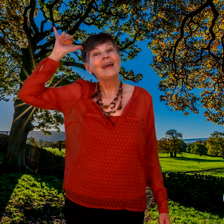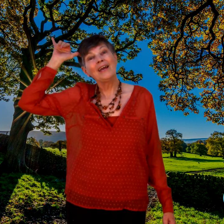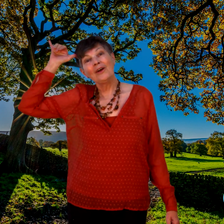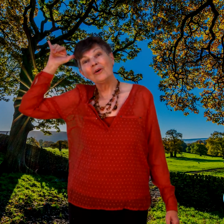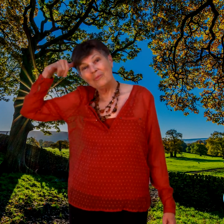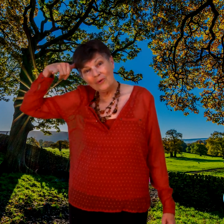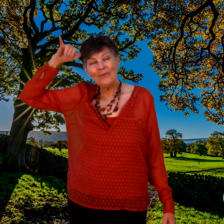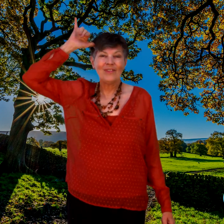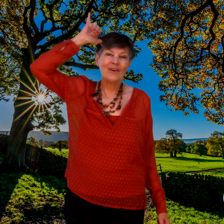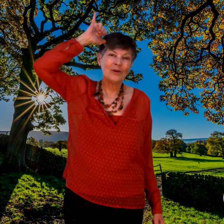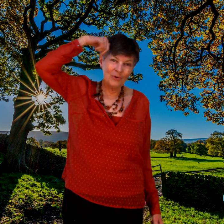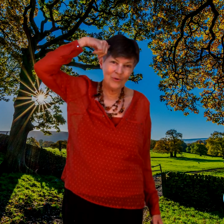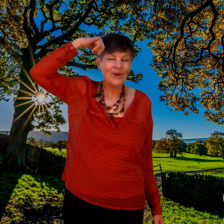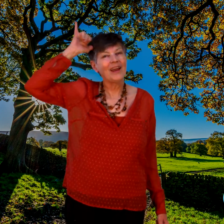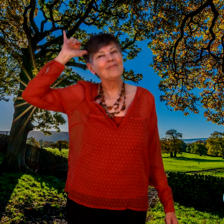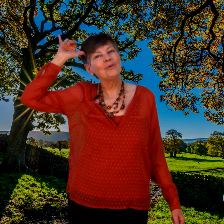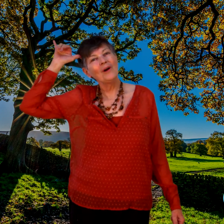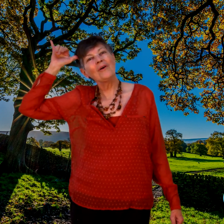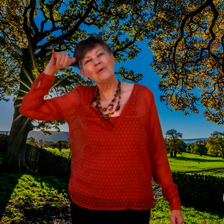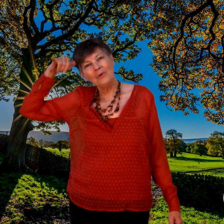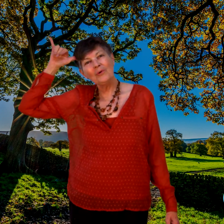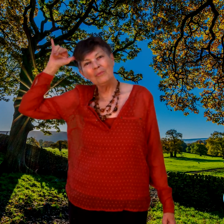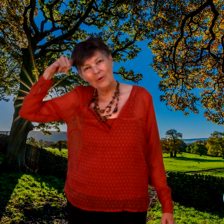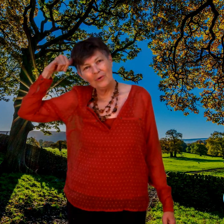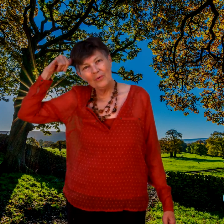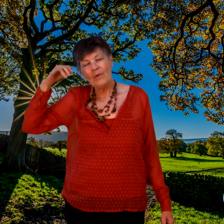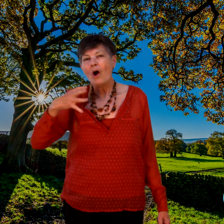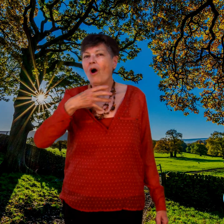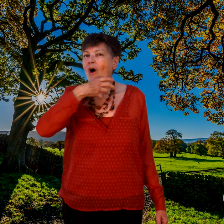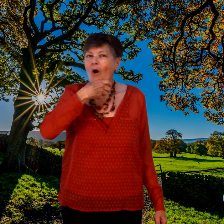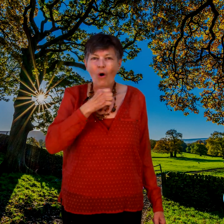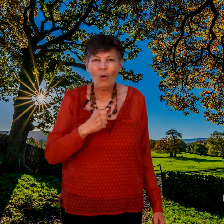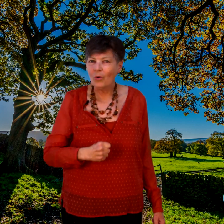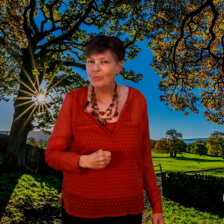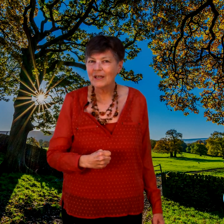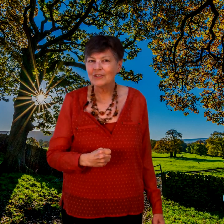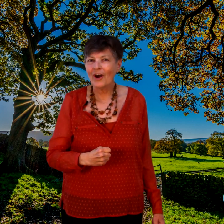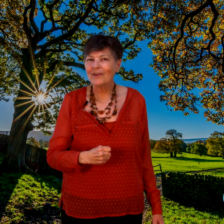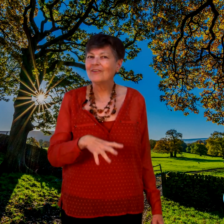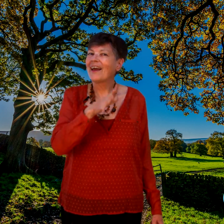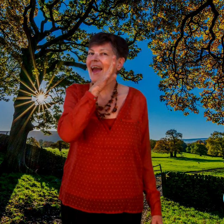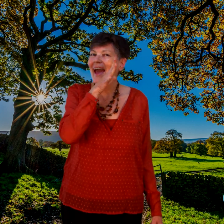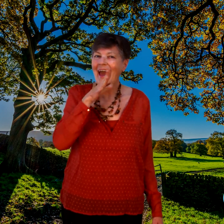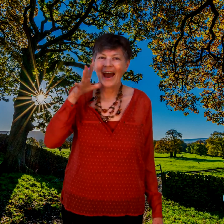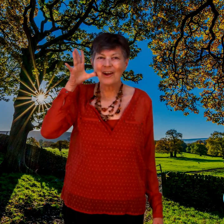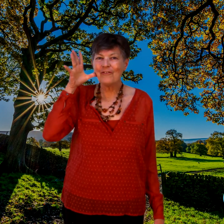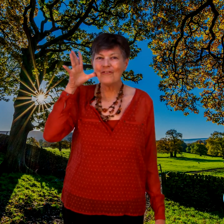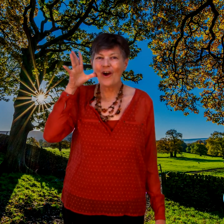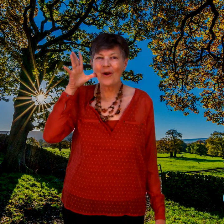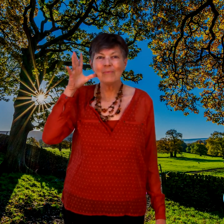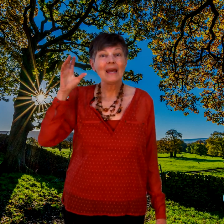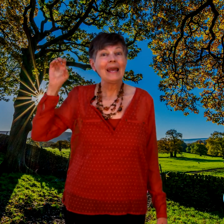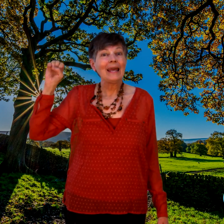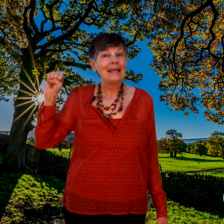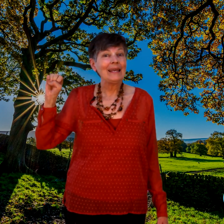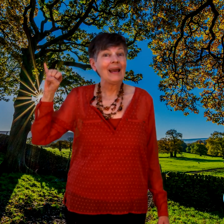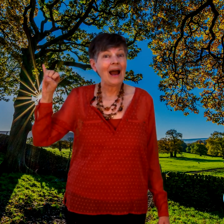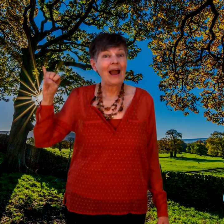Here a moo, there a moo, everywhere a moo-moo. Old Macdonald had a farm. E-I